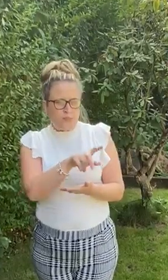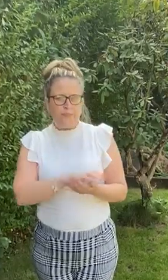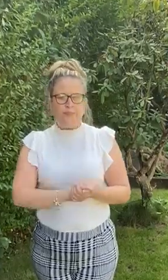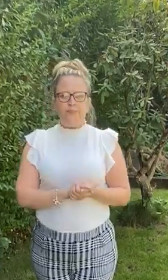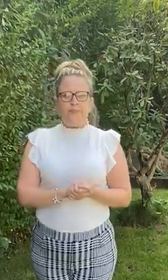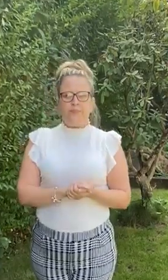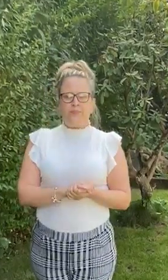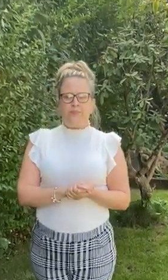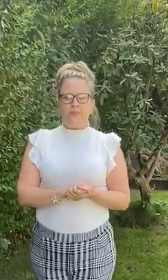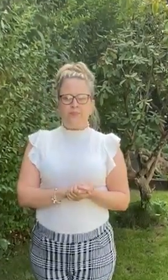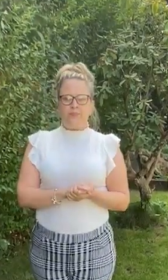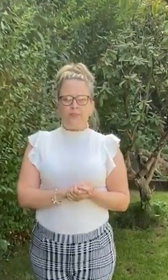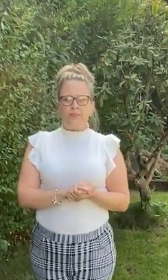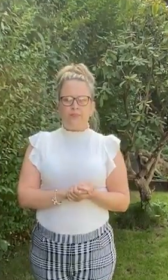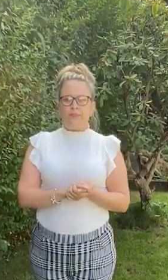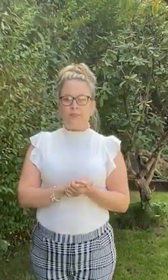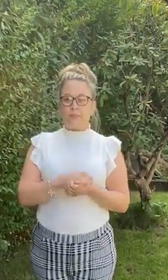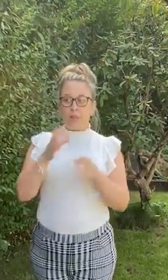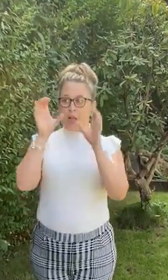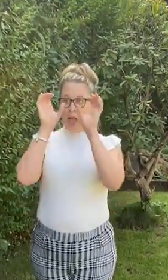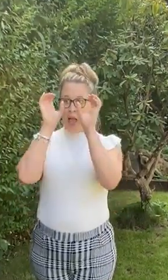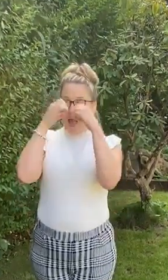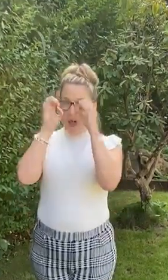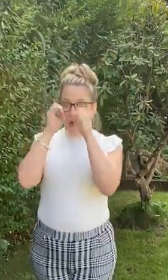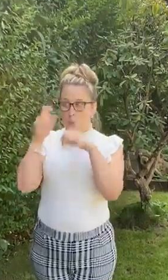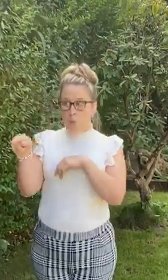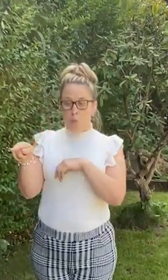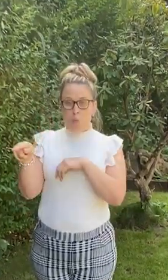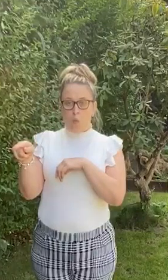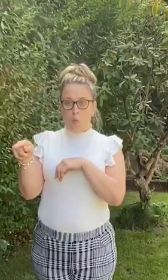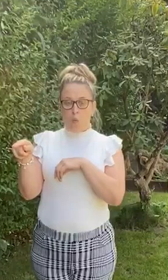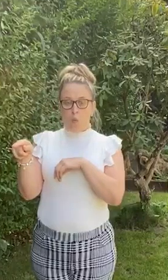An owl saw the mouse and the mouse looked good.